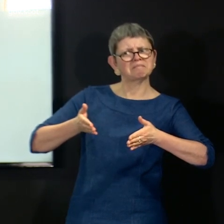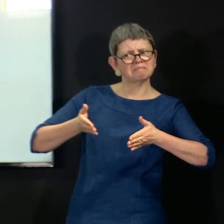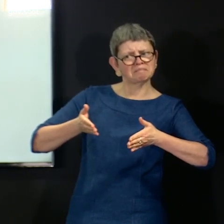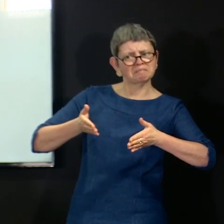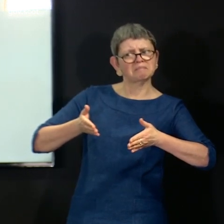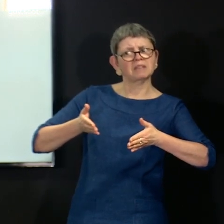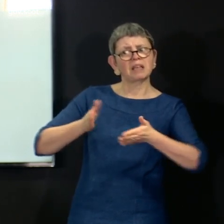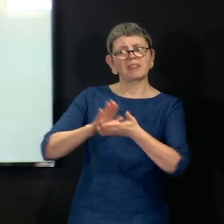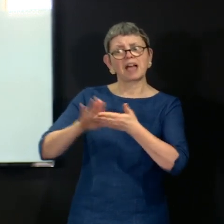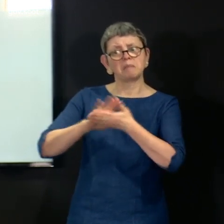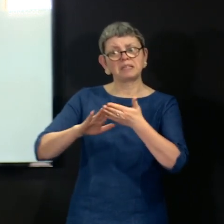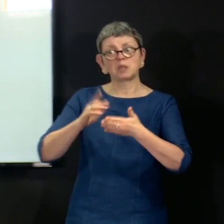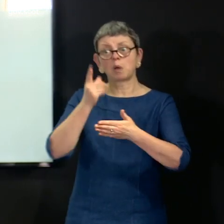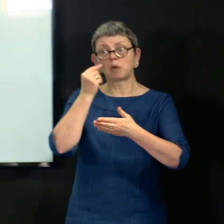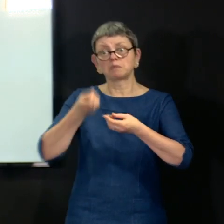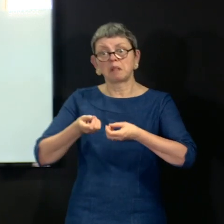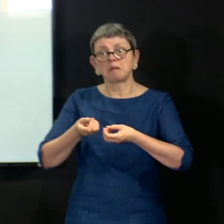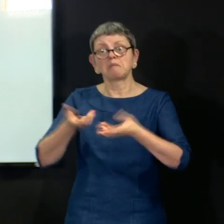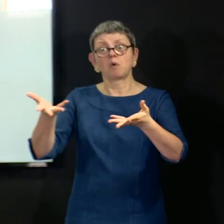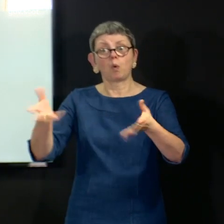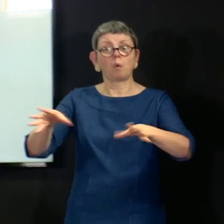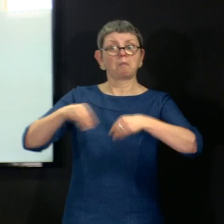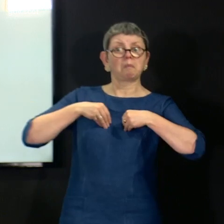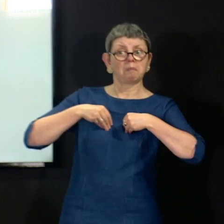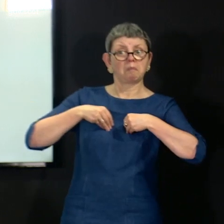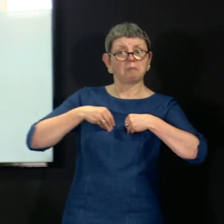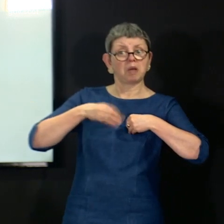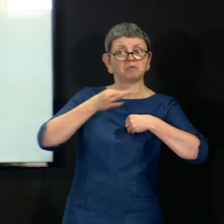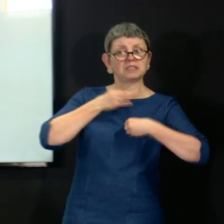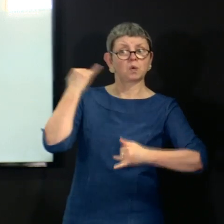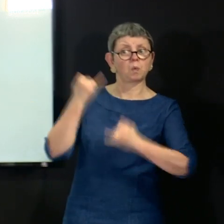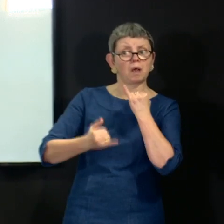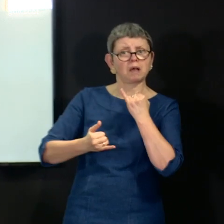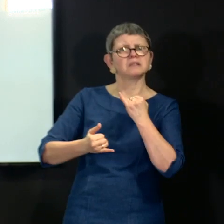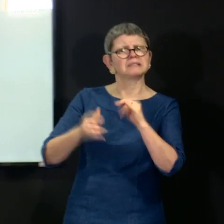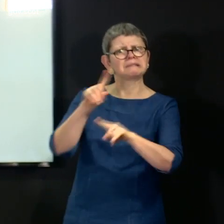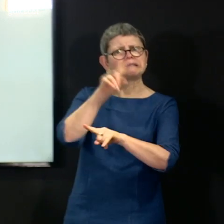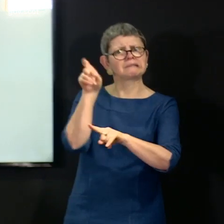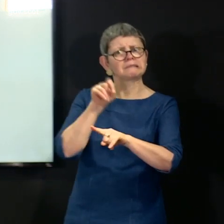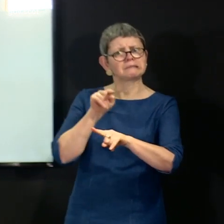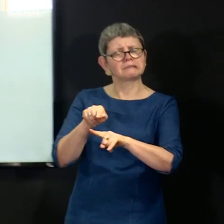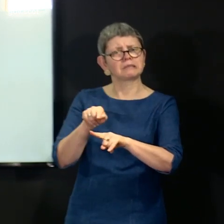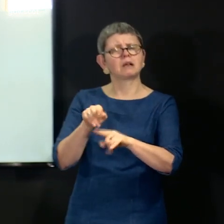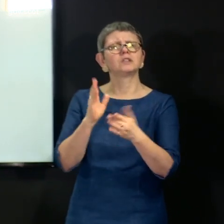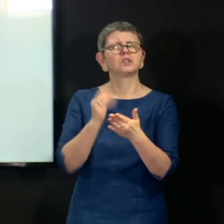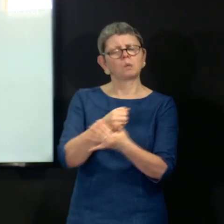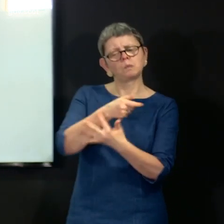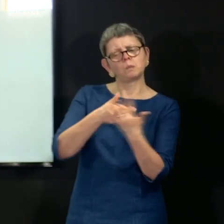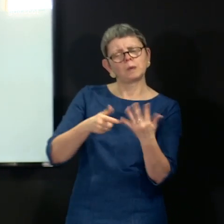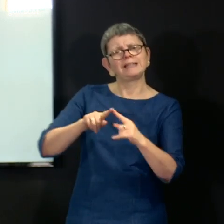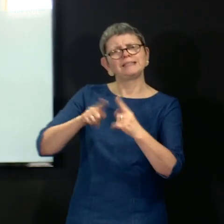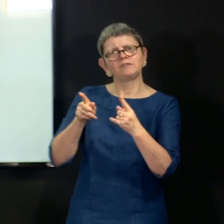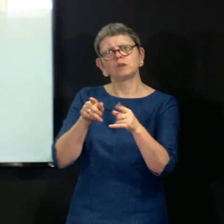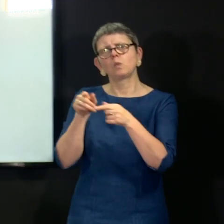the risk of transmission and them contracting the virus. So there's no single thing here, a range of measures, and we continue to